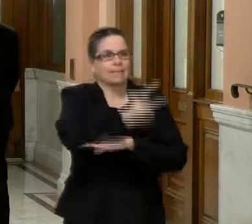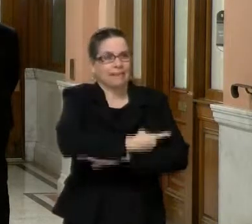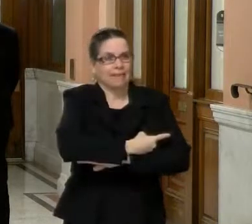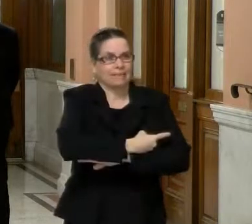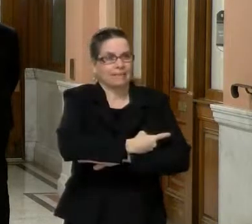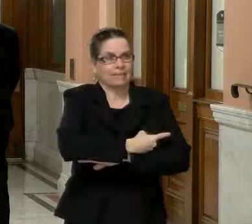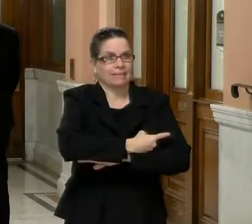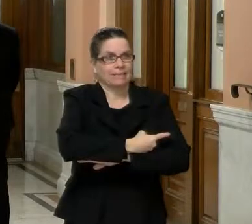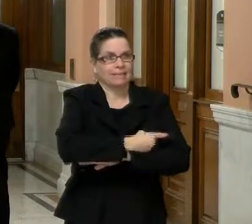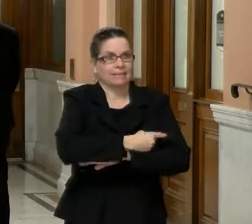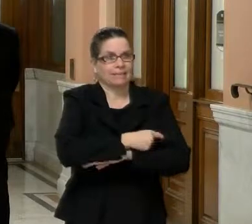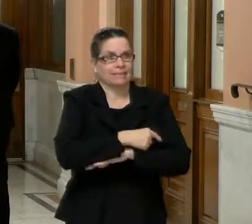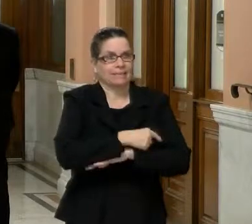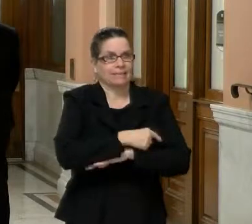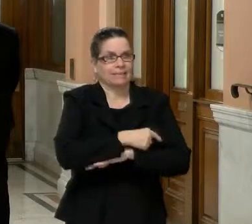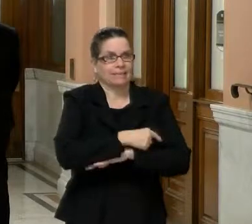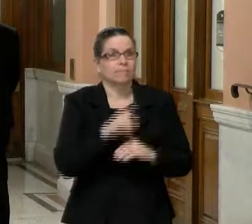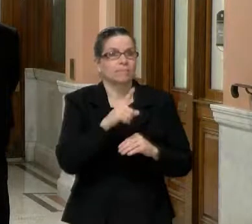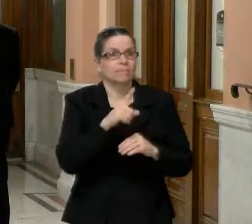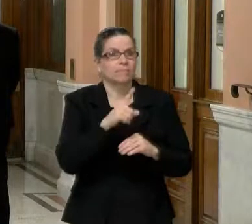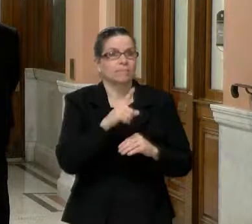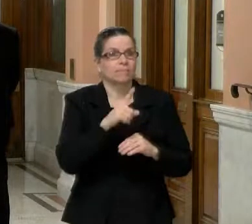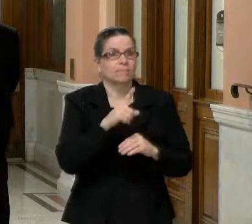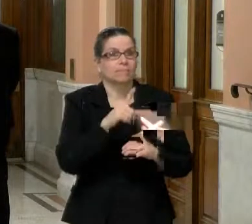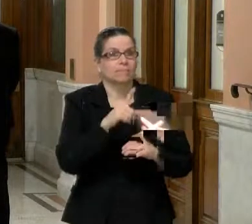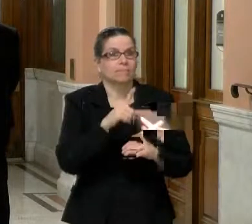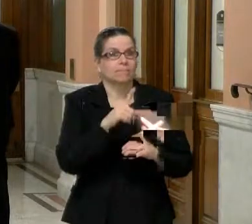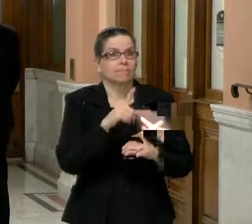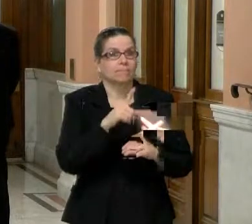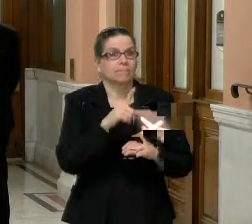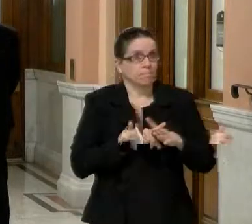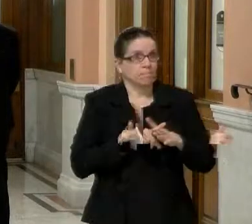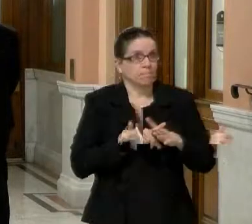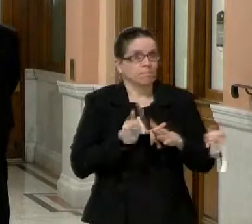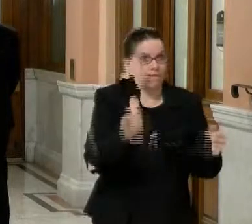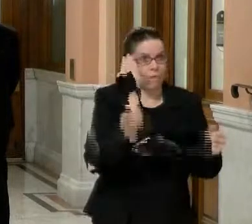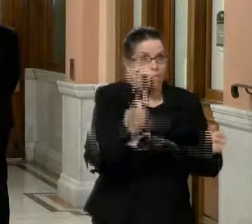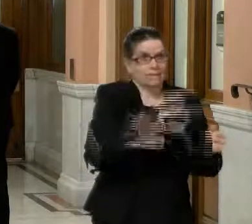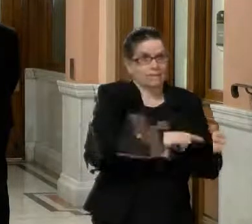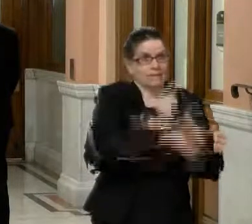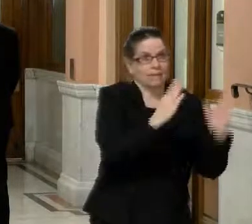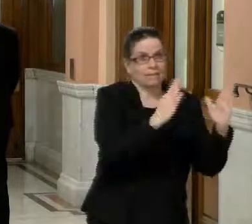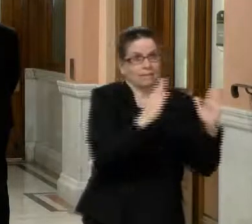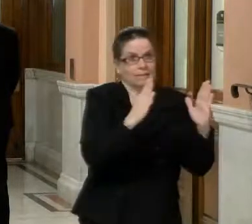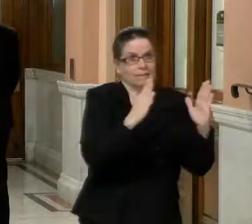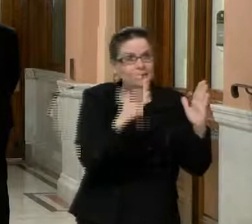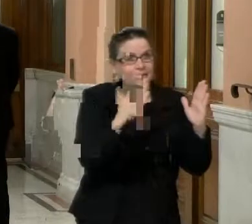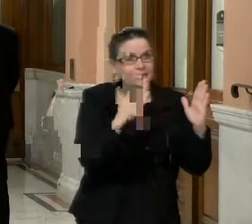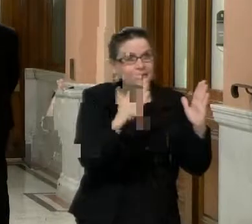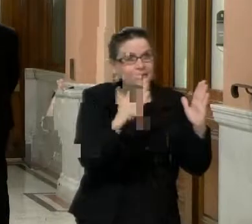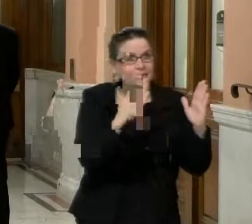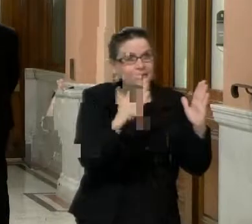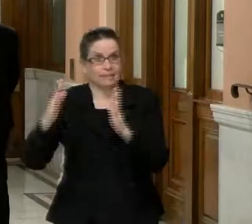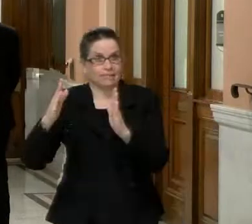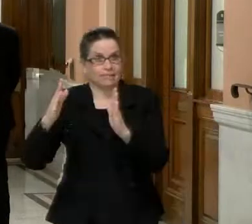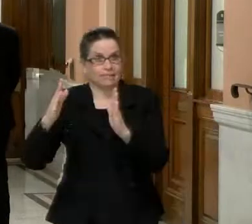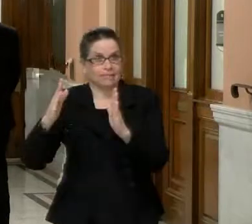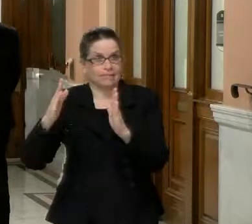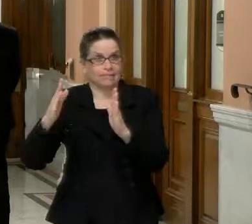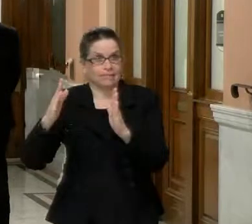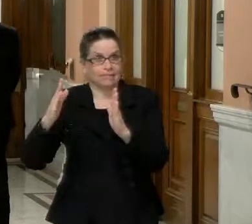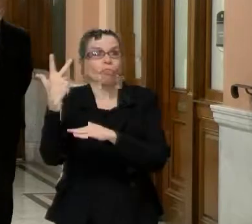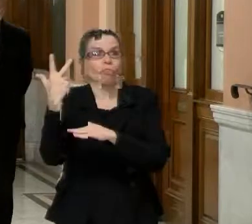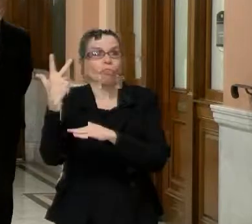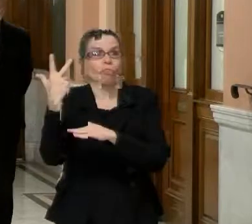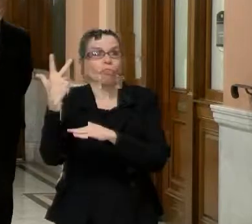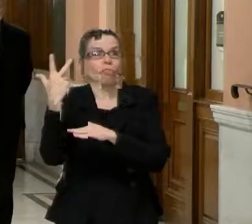symptoms and the last three days before you get the vaccination, you have to be totally asymptomatic, no fever,